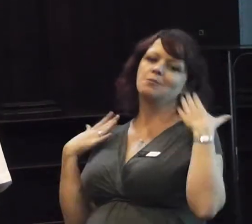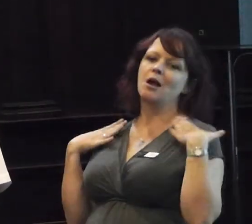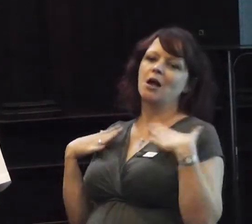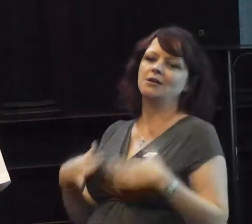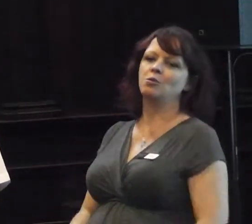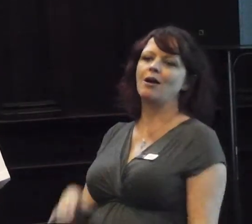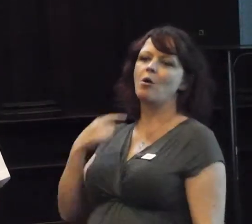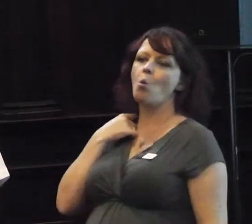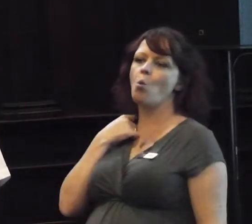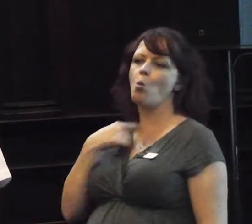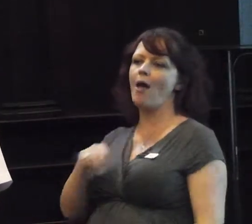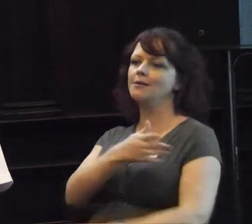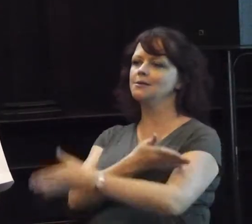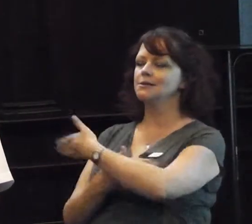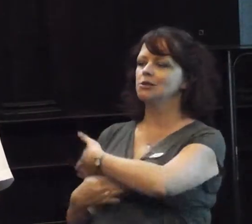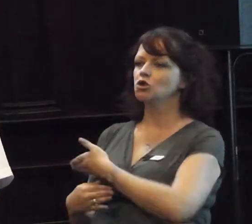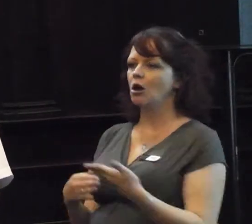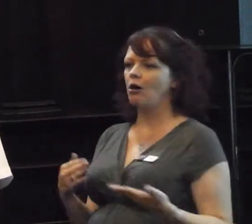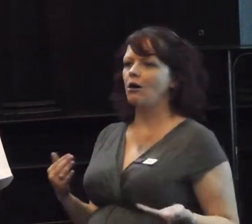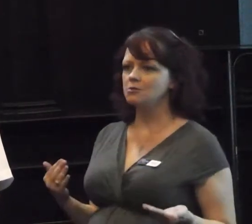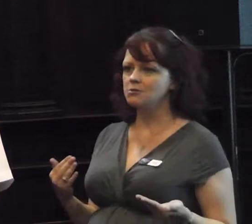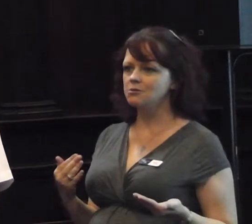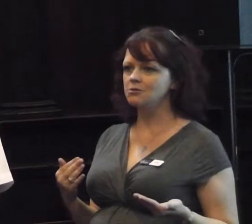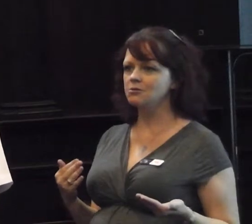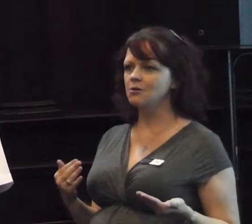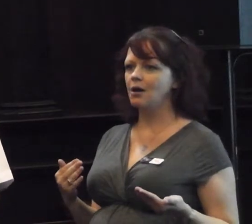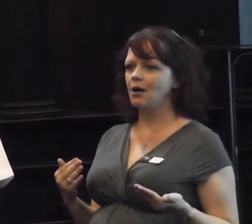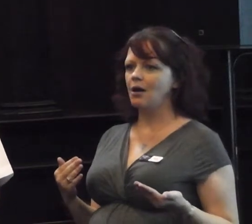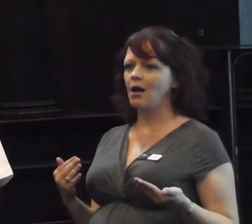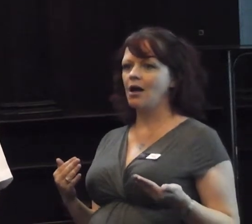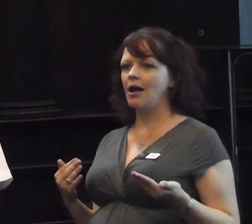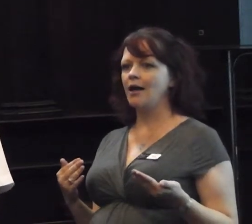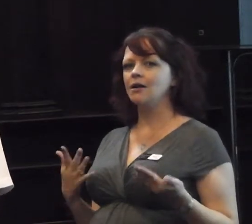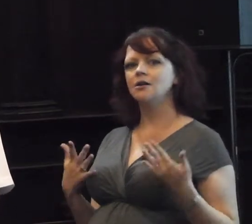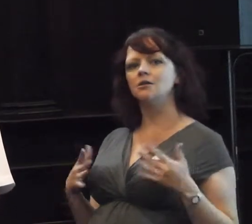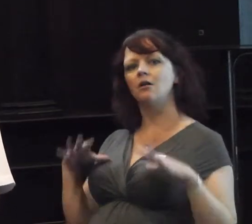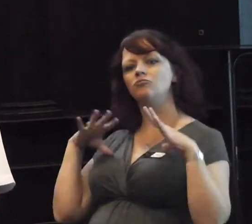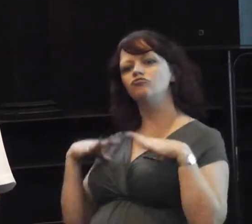a white t-shirt, and, attracting bottoms.